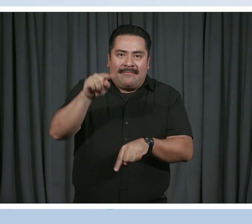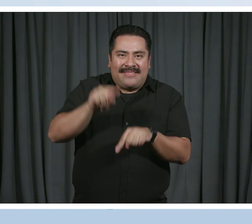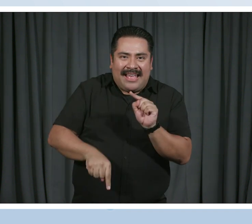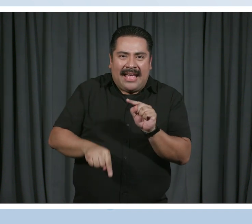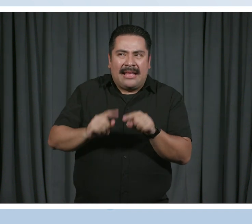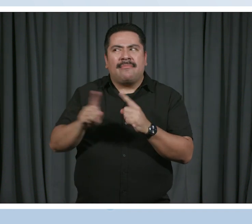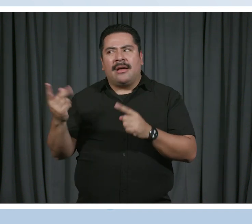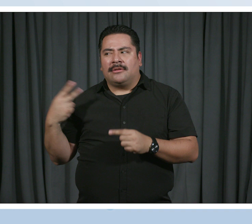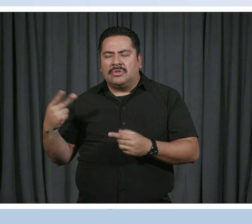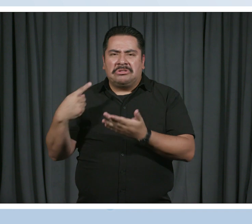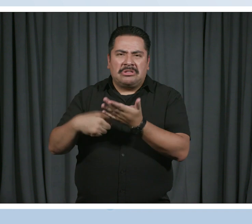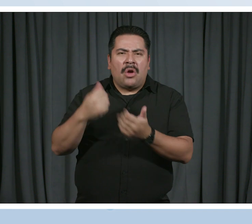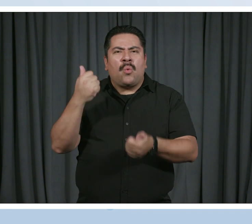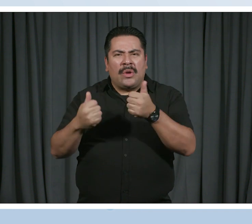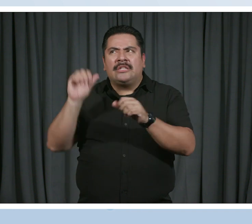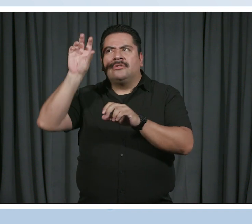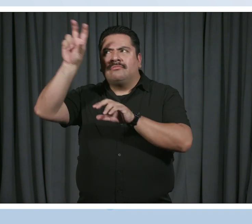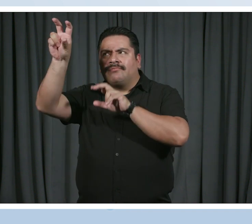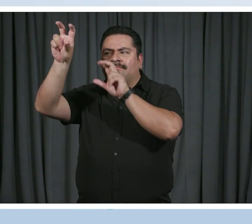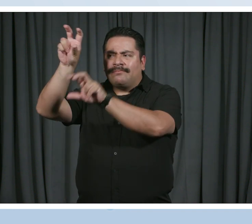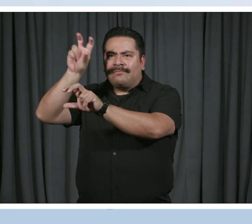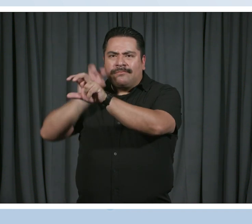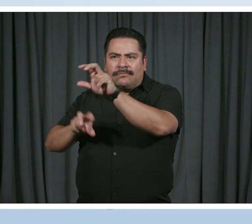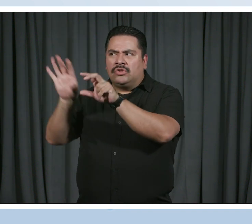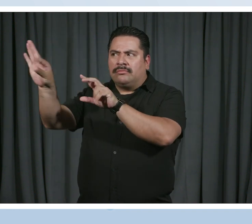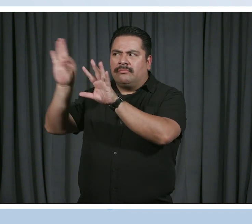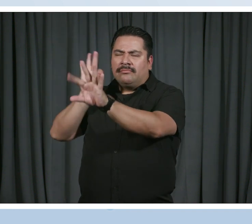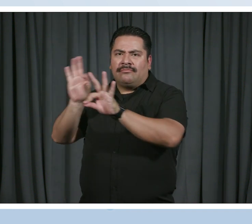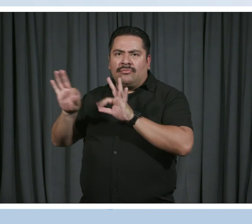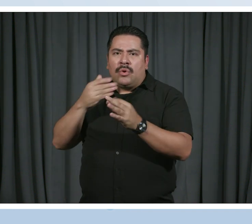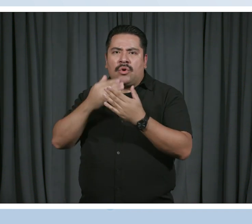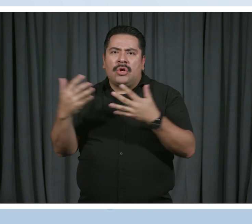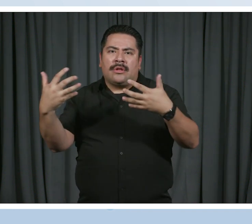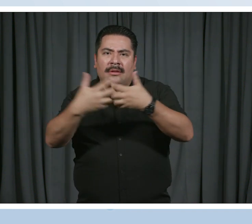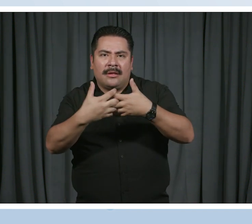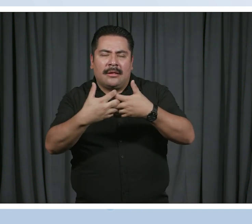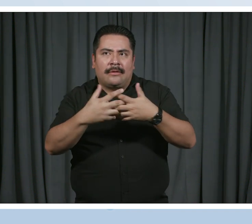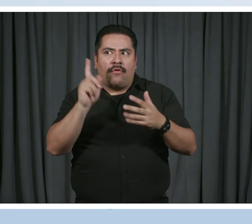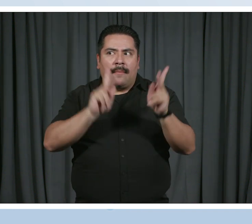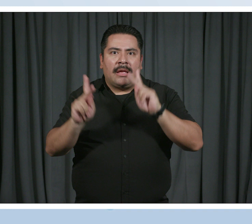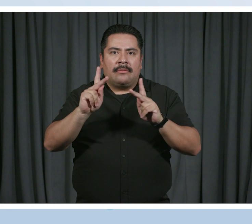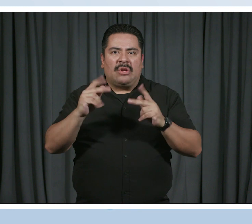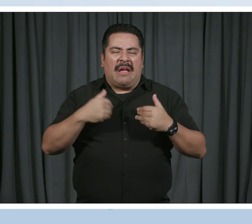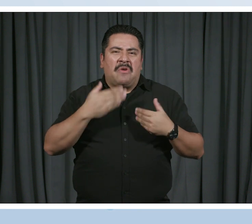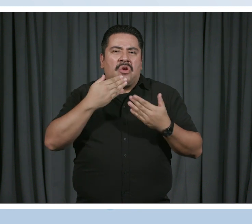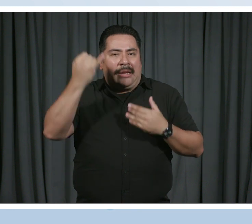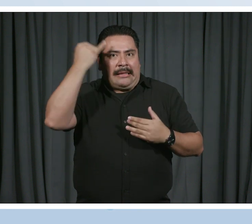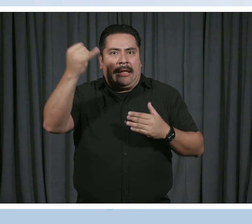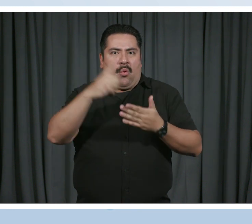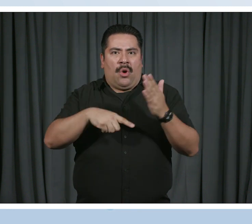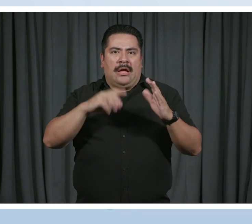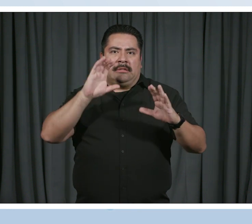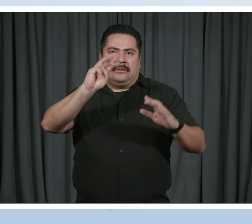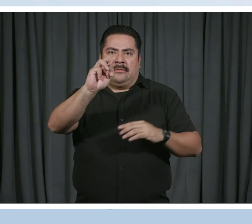pieces would be a good fit for the mural to help folks just like get a good sense of what this piece is about and what